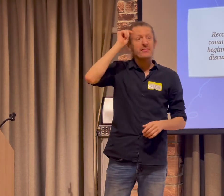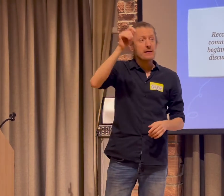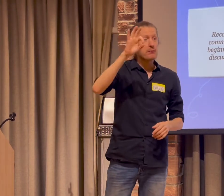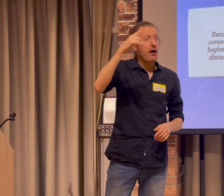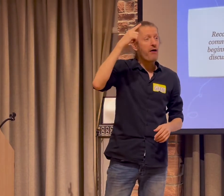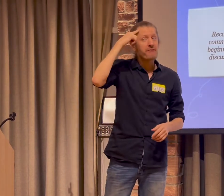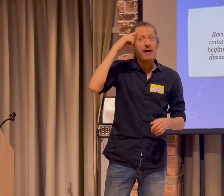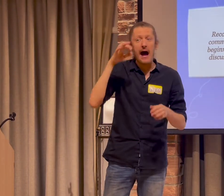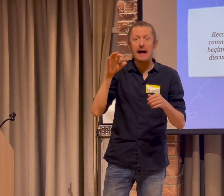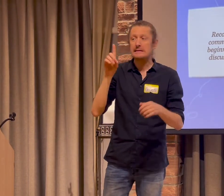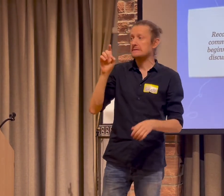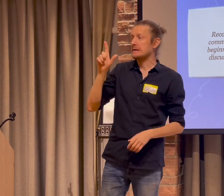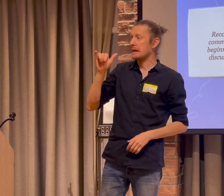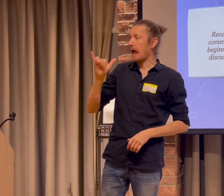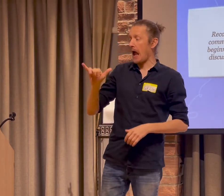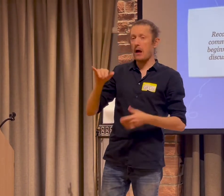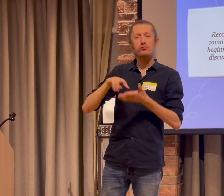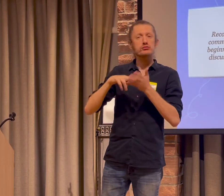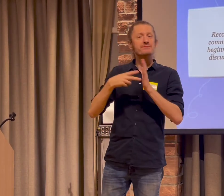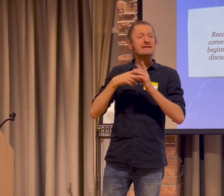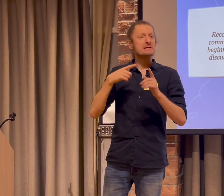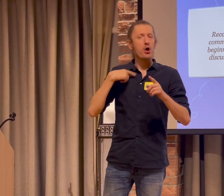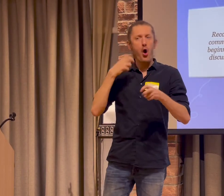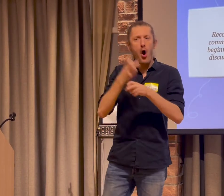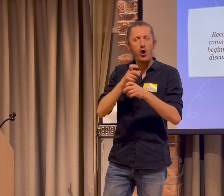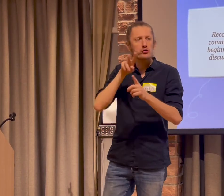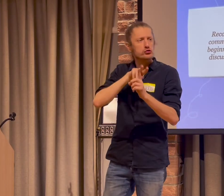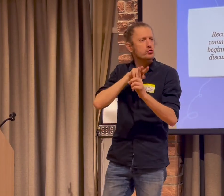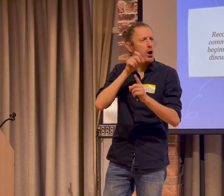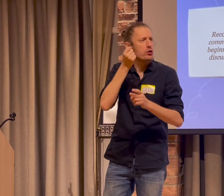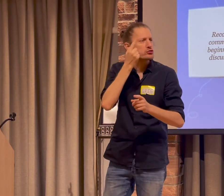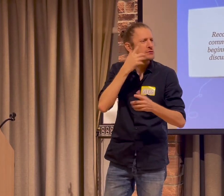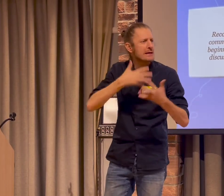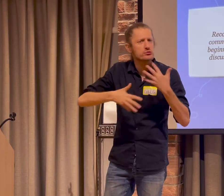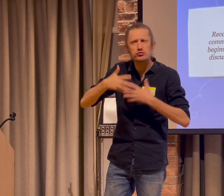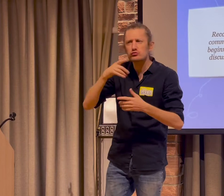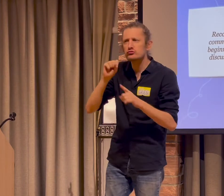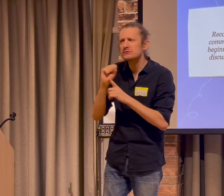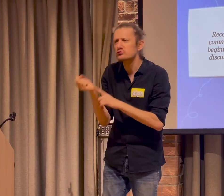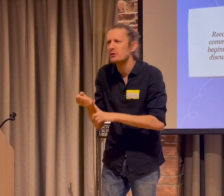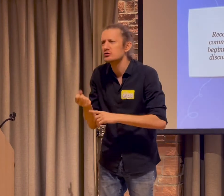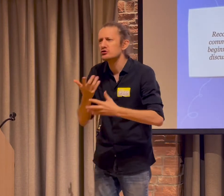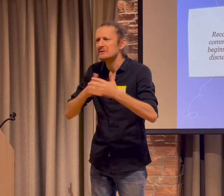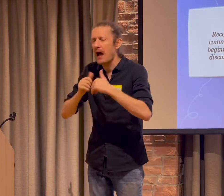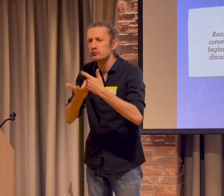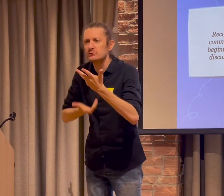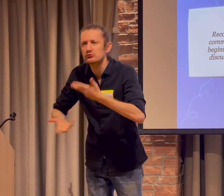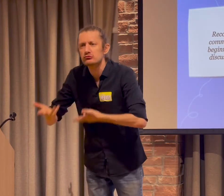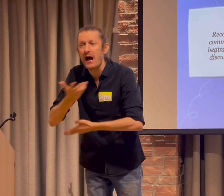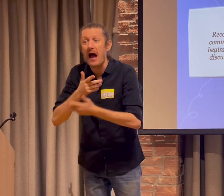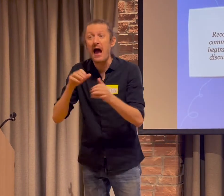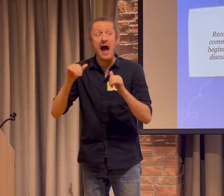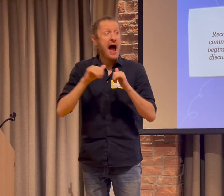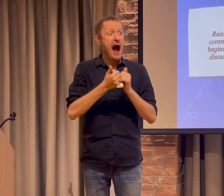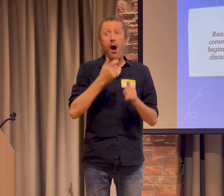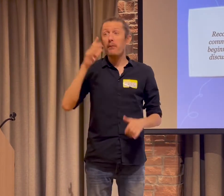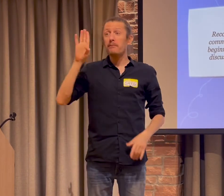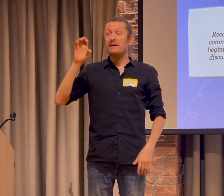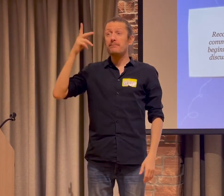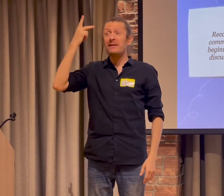be behind educationally. That's not our fault. Sometimes there are theory of mind delays in DHH people, which means it's hard